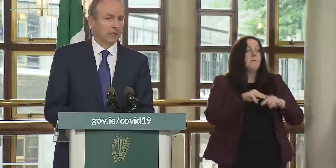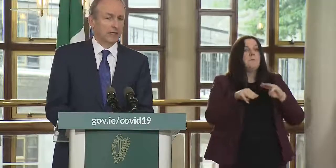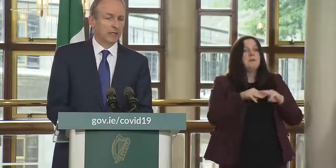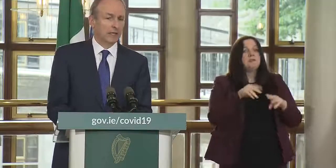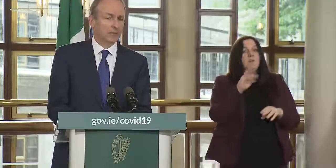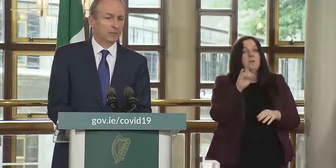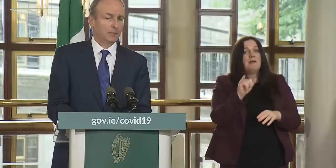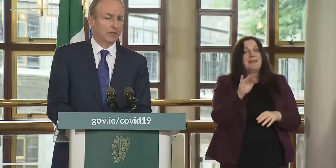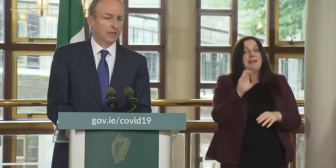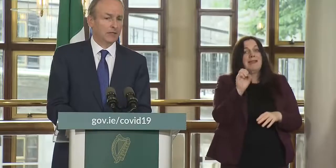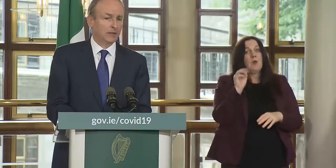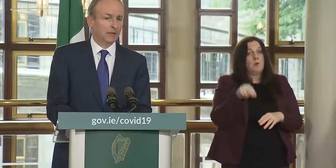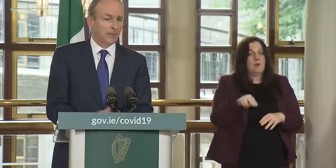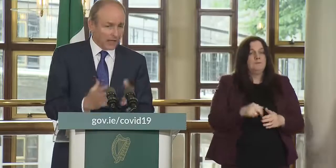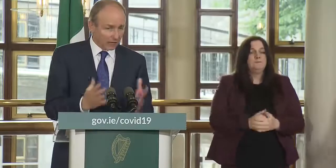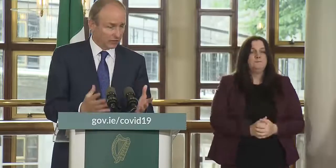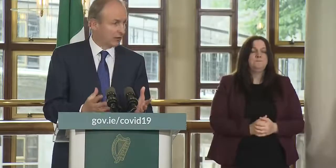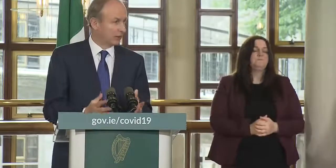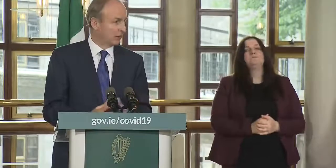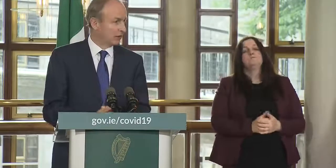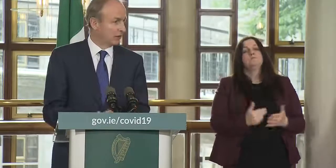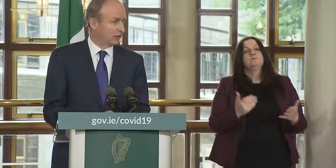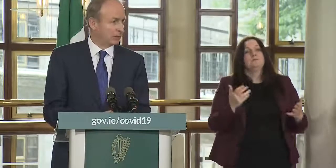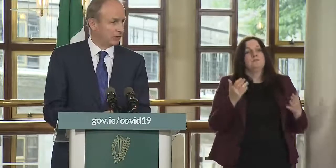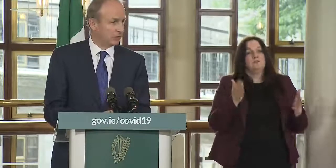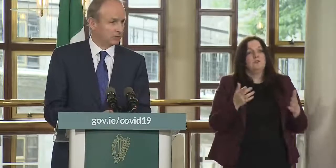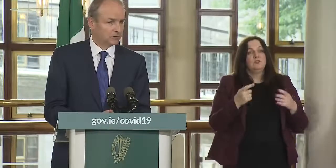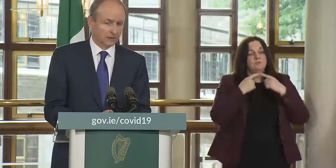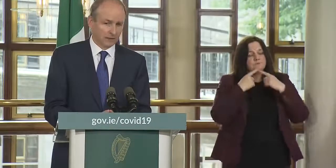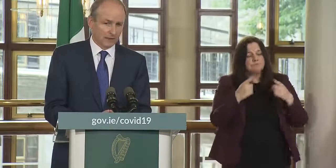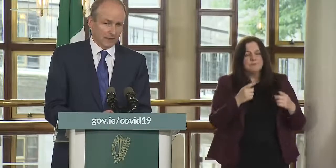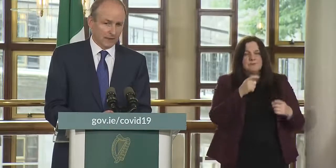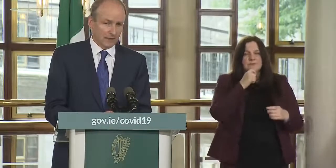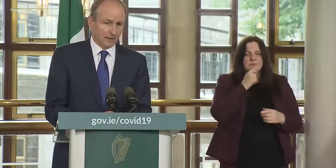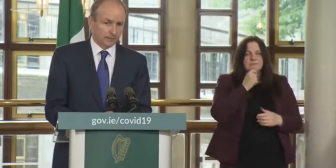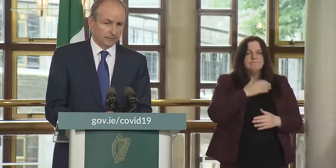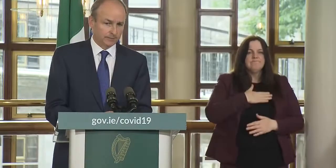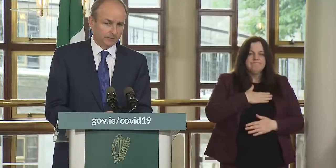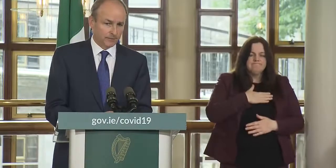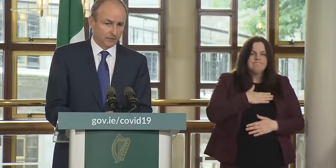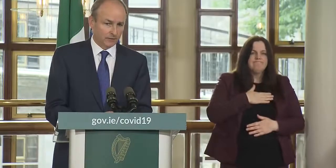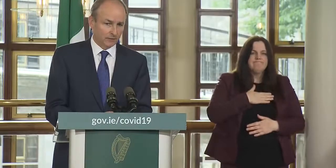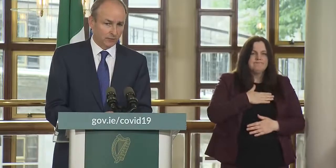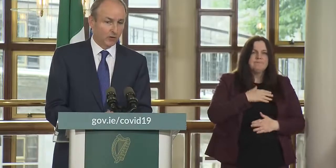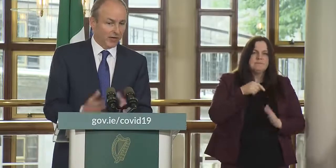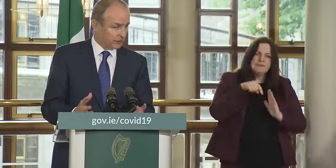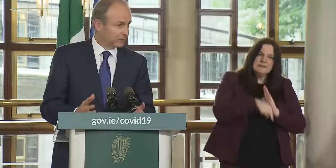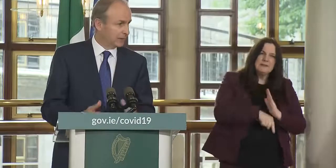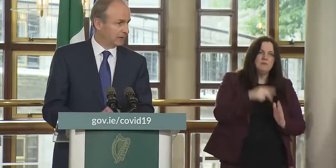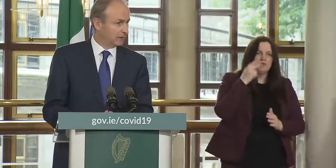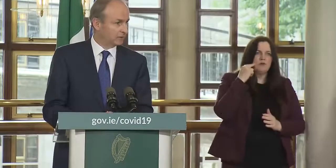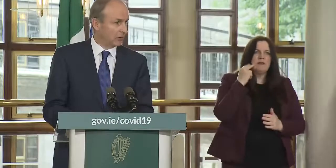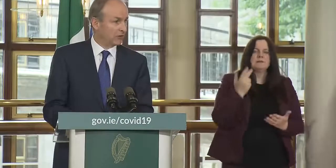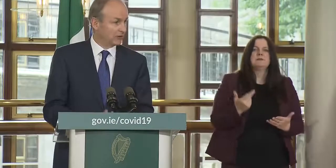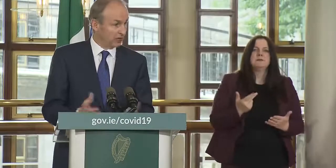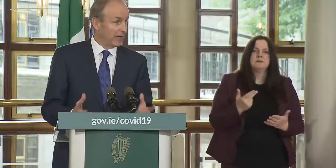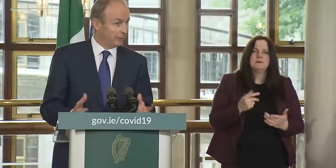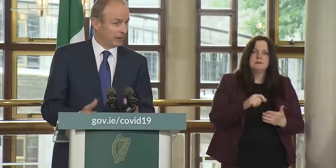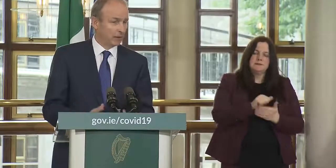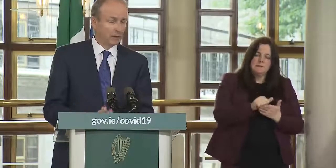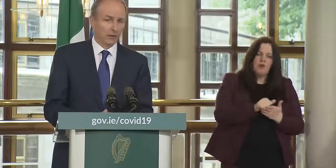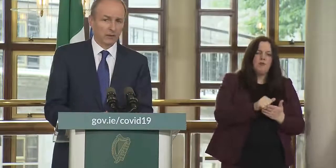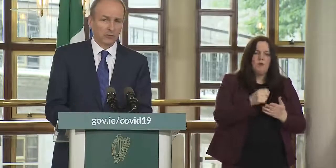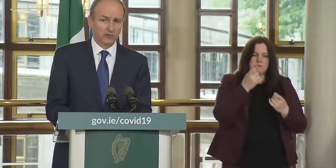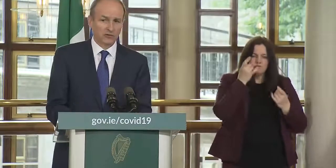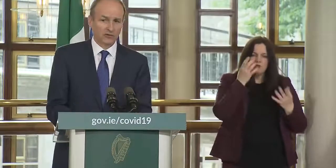cone and he has articulated his profound um regret and sorrow and